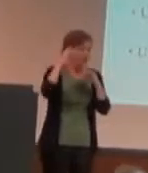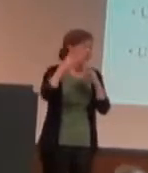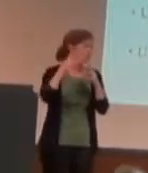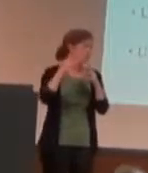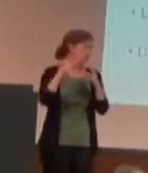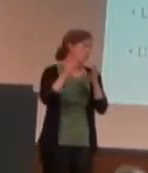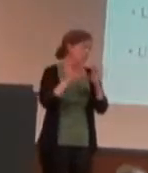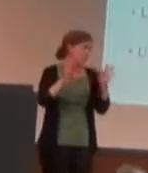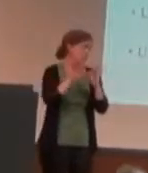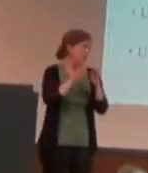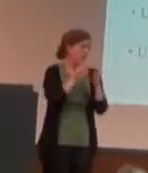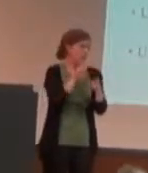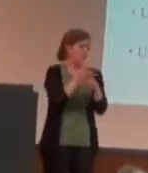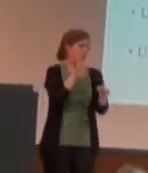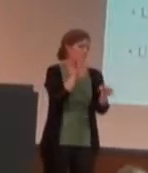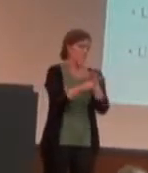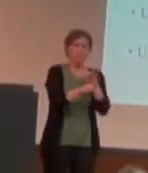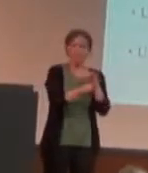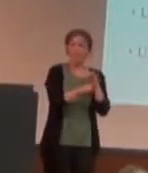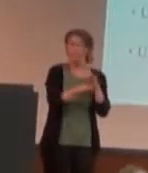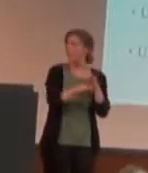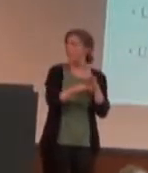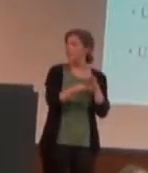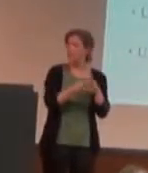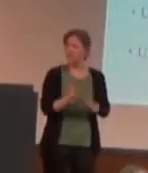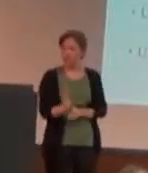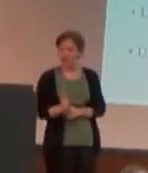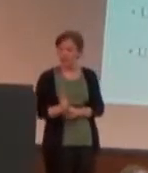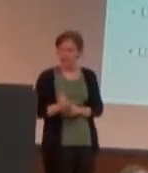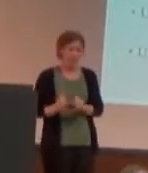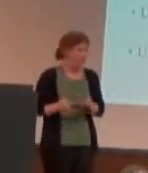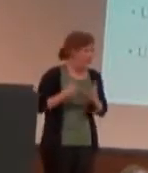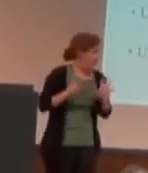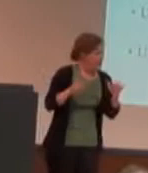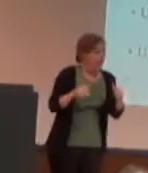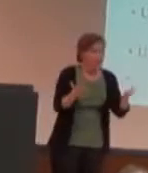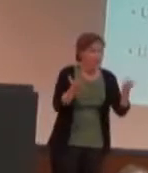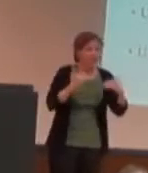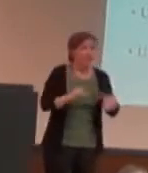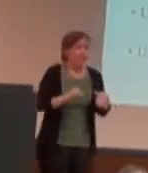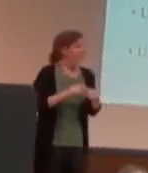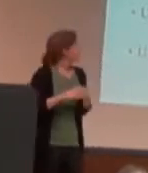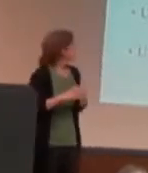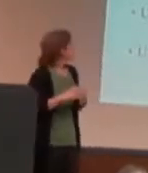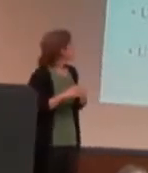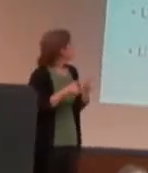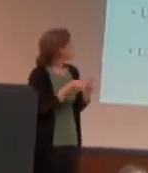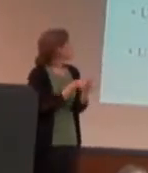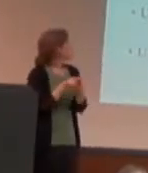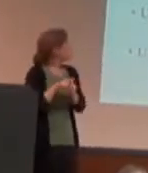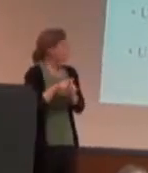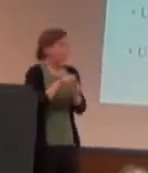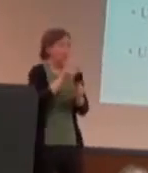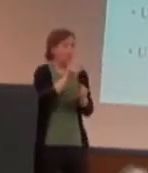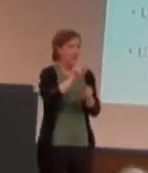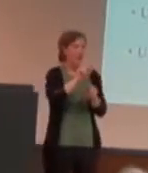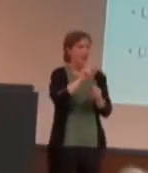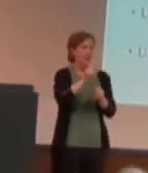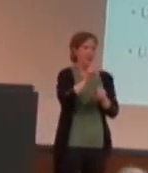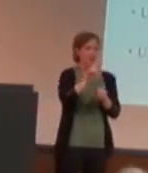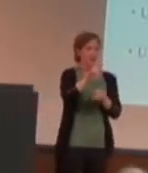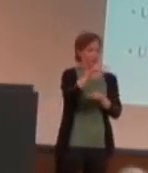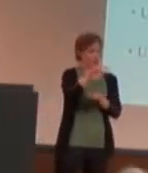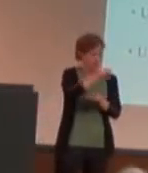keep it simple. Five minutes, okay, okay. So, analogies also help with keeping things simple,